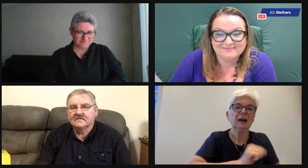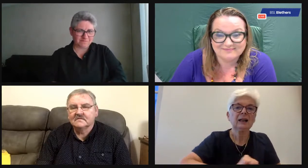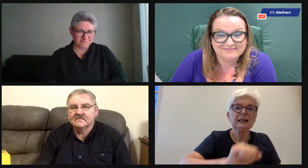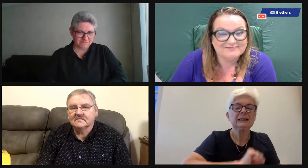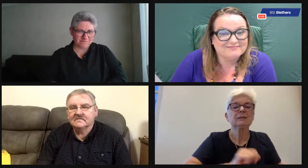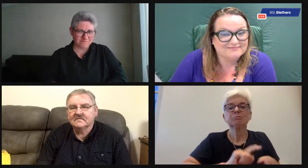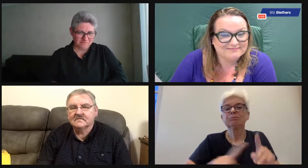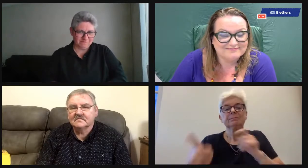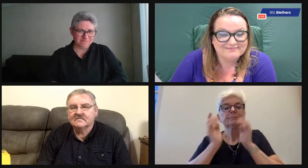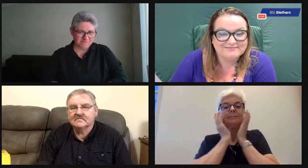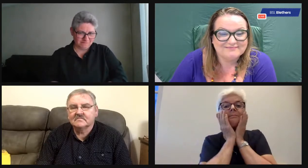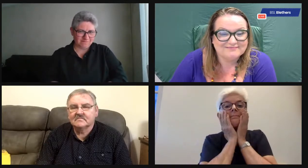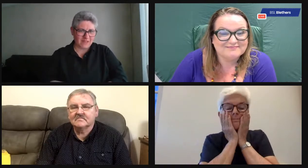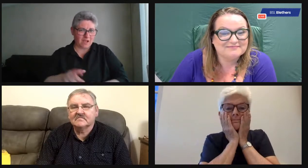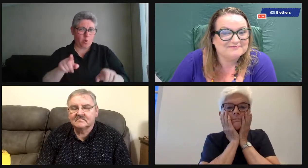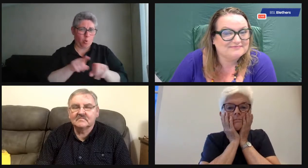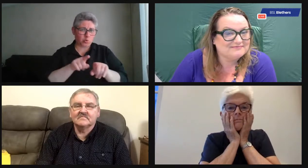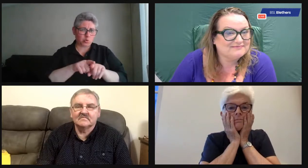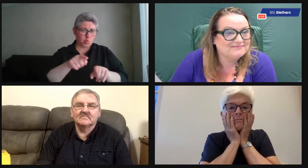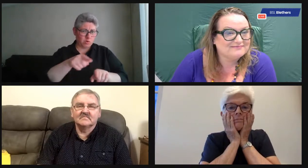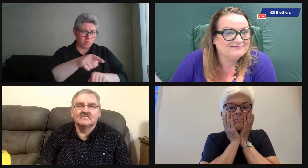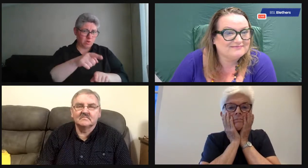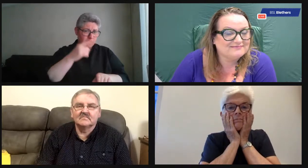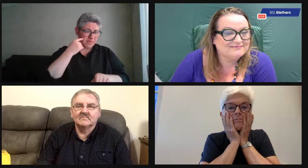tickets to working in the bar to cleaning up afterwards and so on.